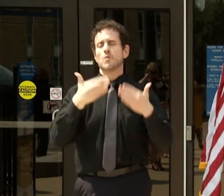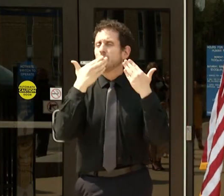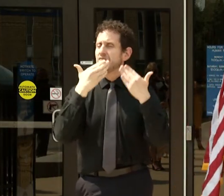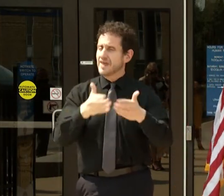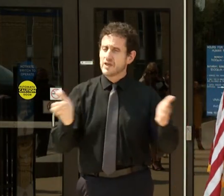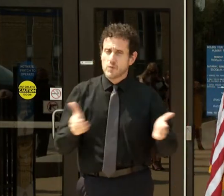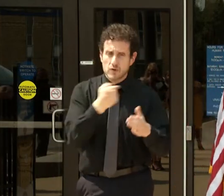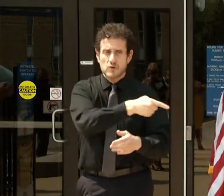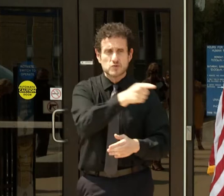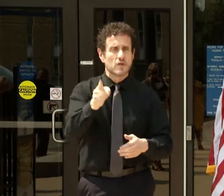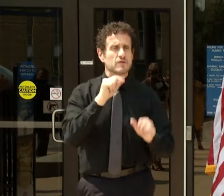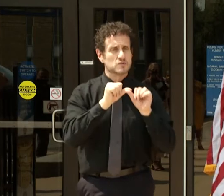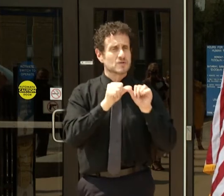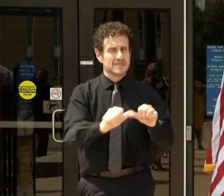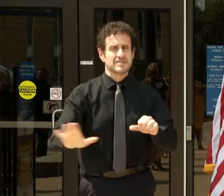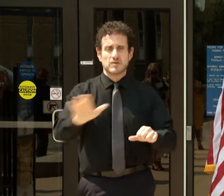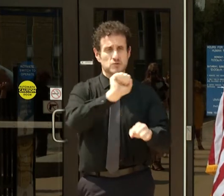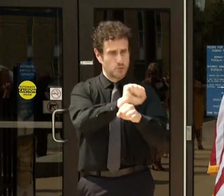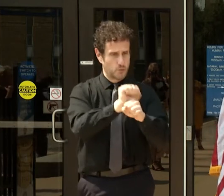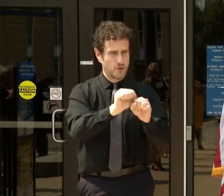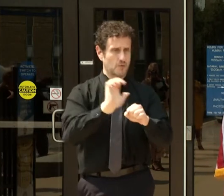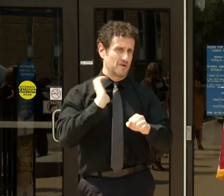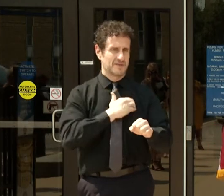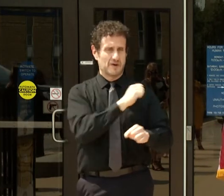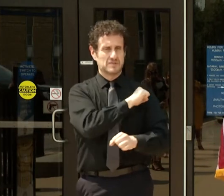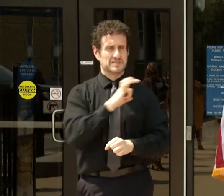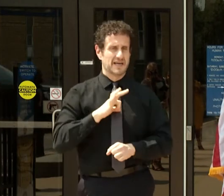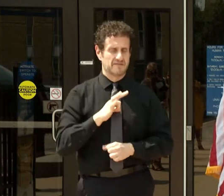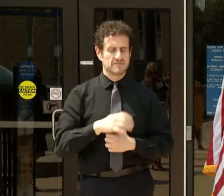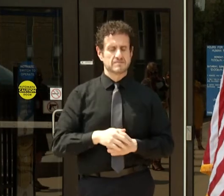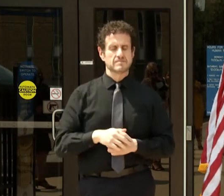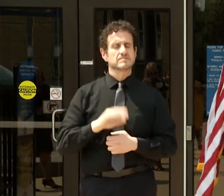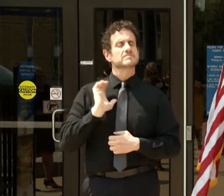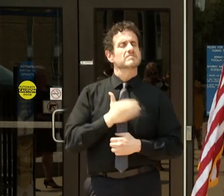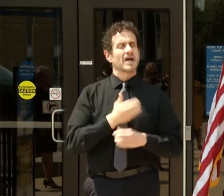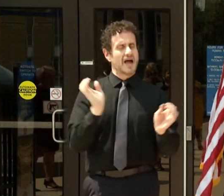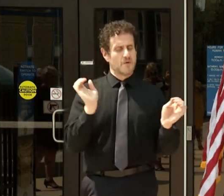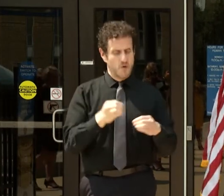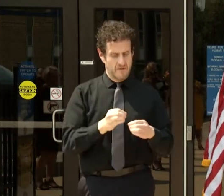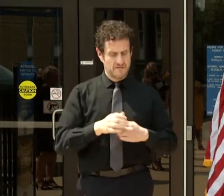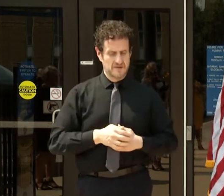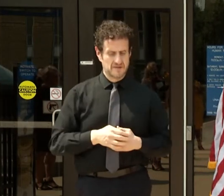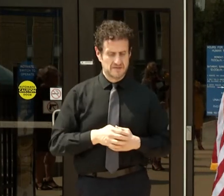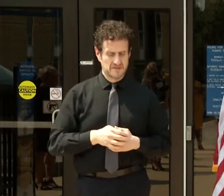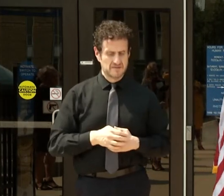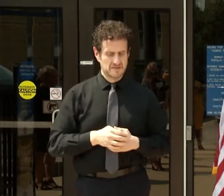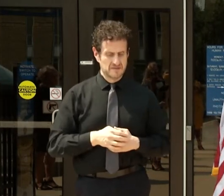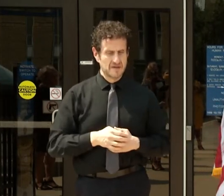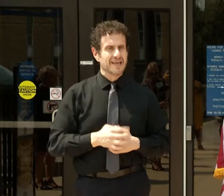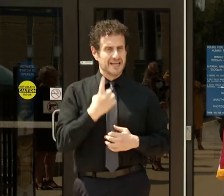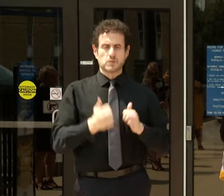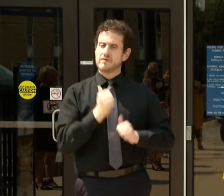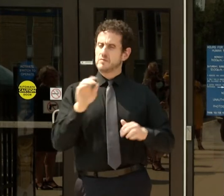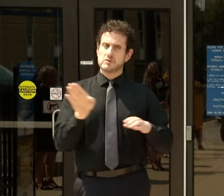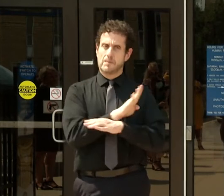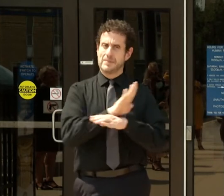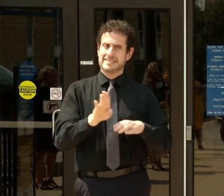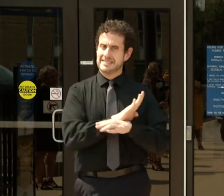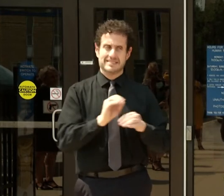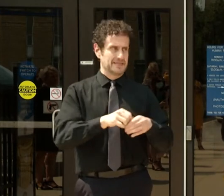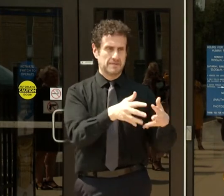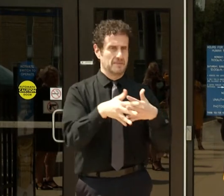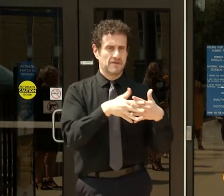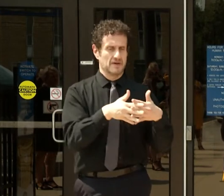you to continue the work with our staff. Our office has the distinction of being one of the busiest in the nation.